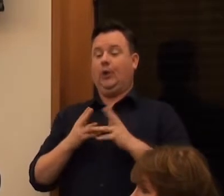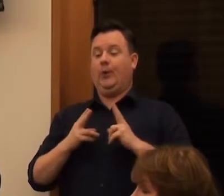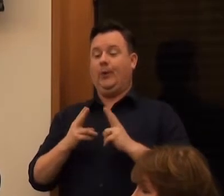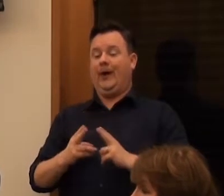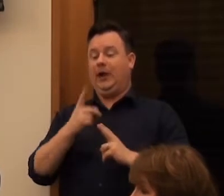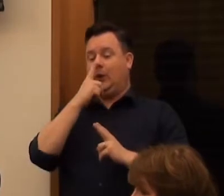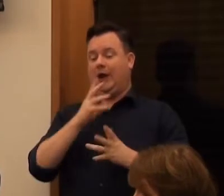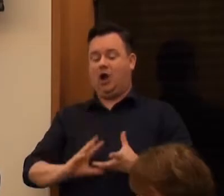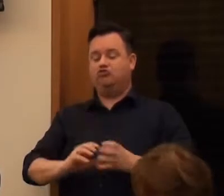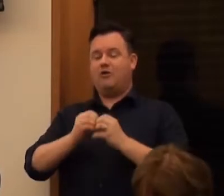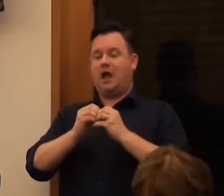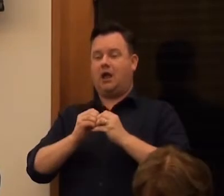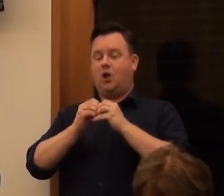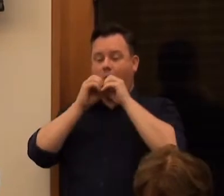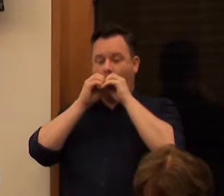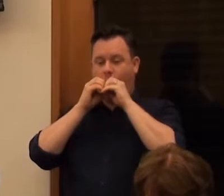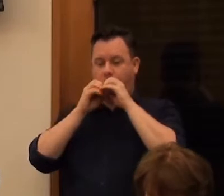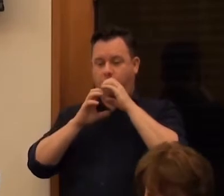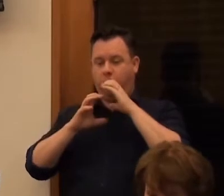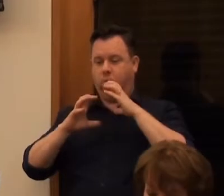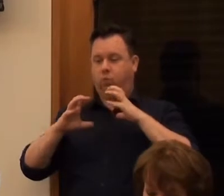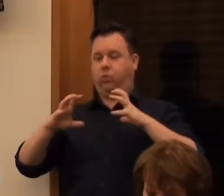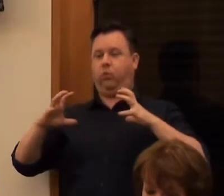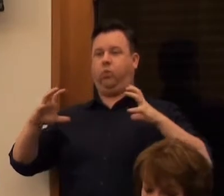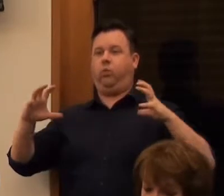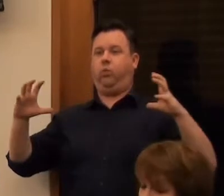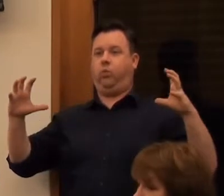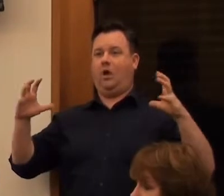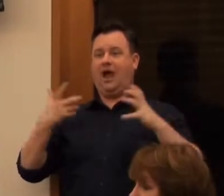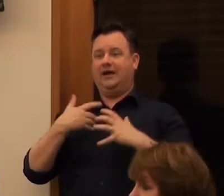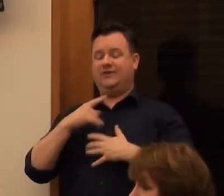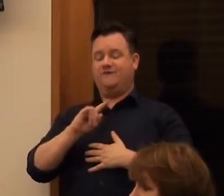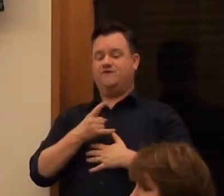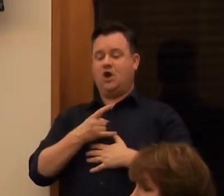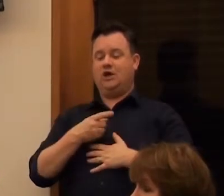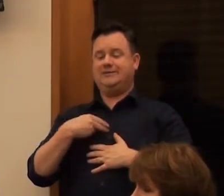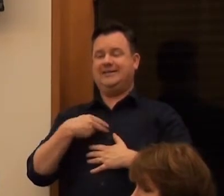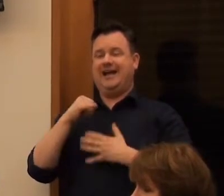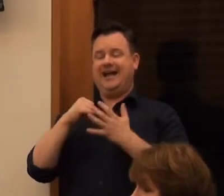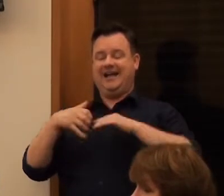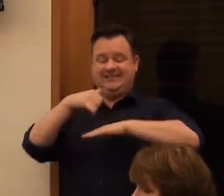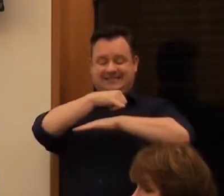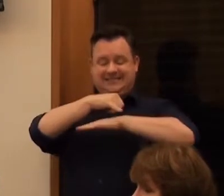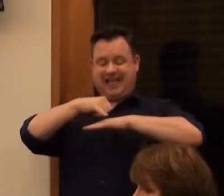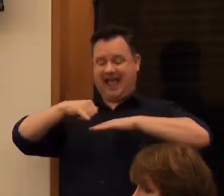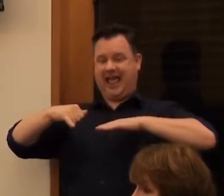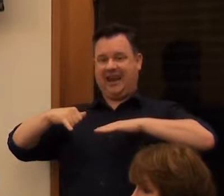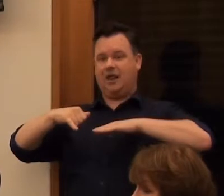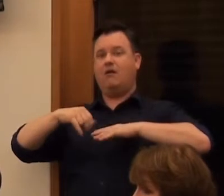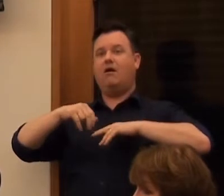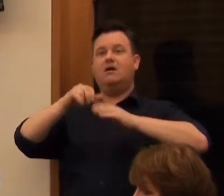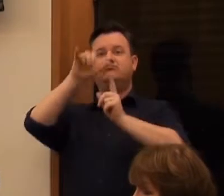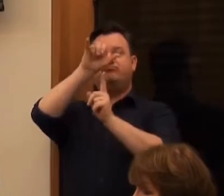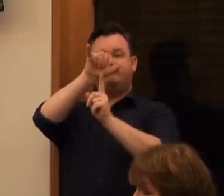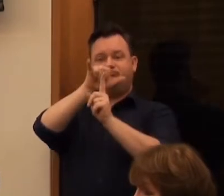inflatables. Where they looked really... You scan the original object and then they cut it to fit the same thing.